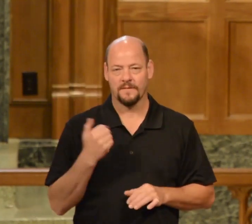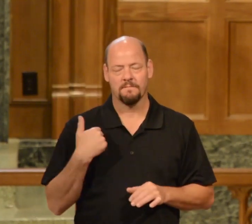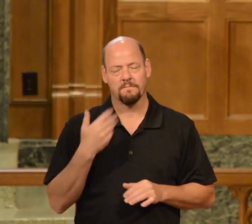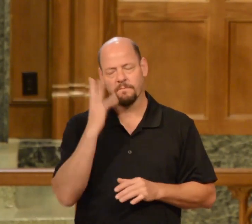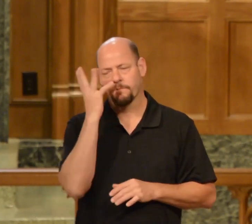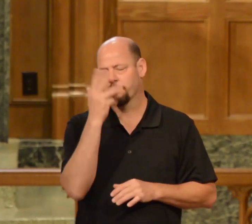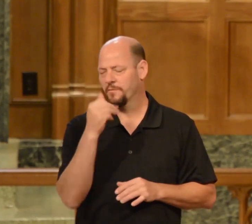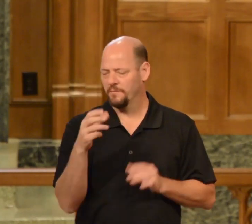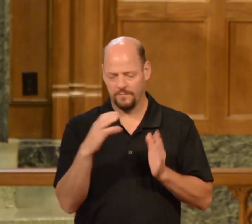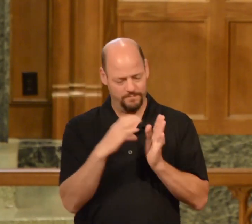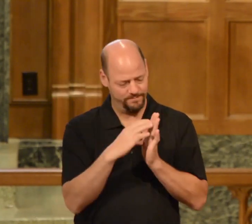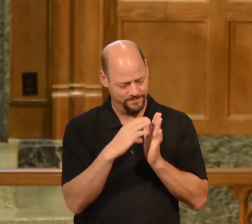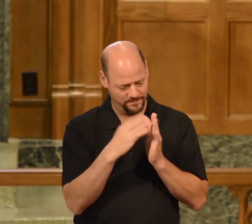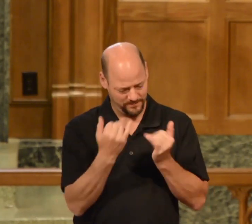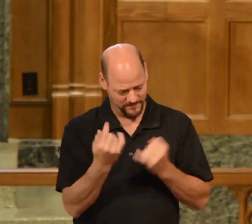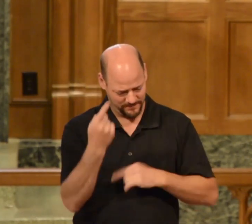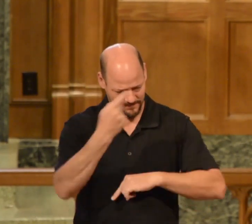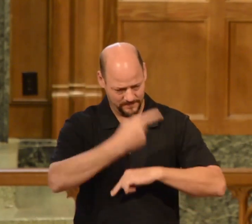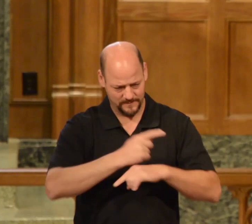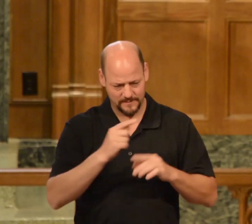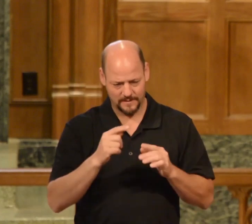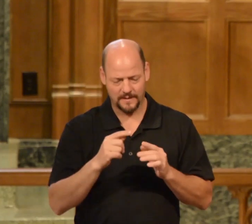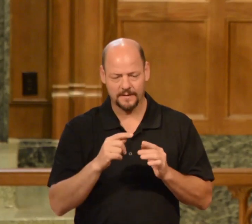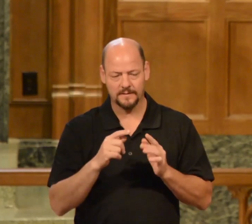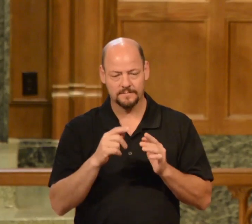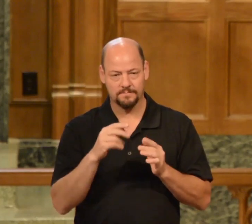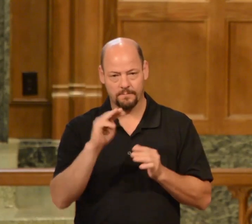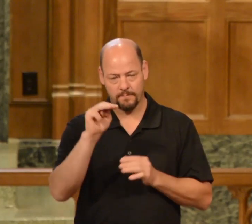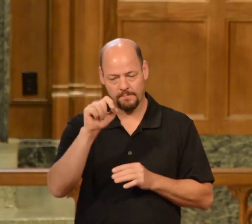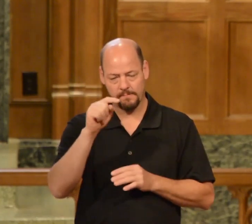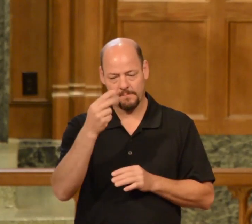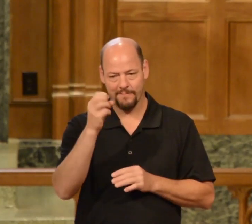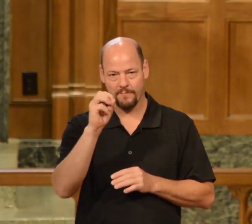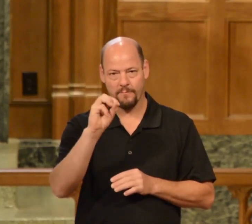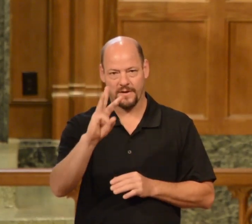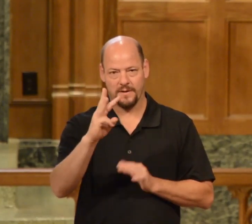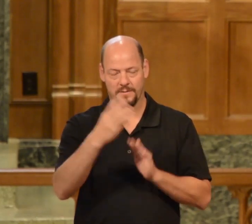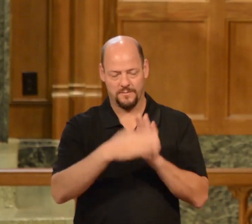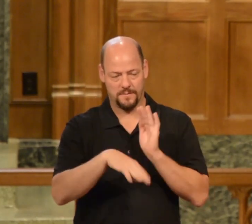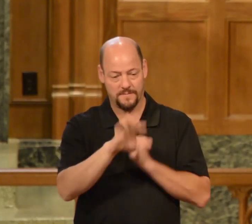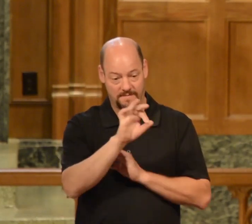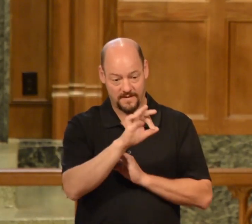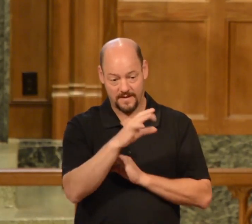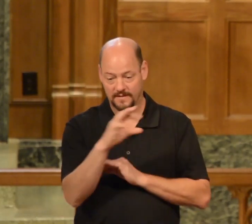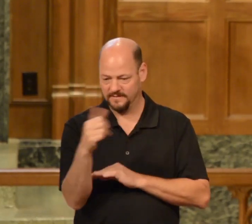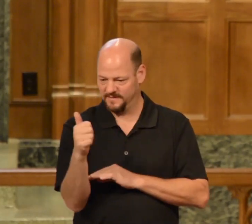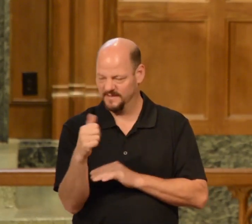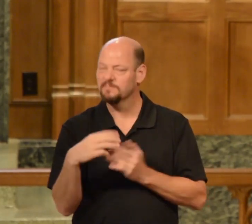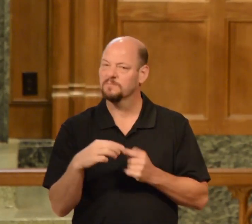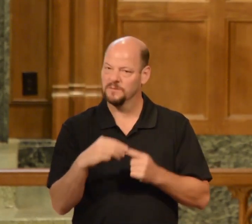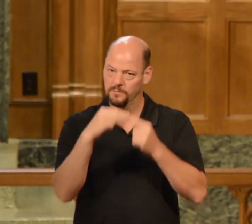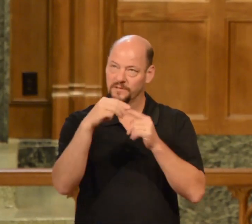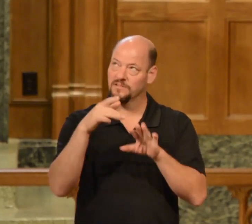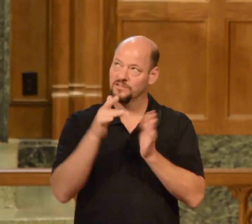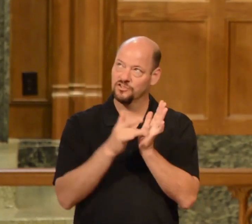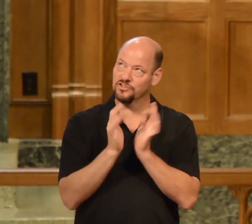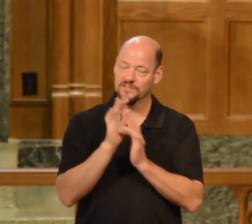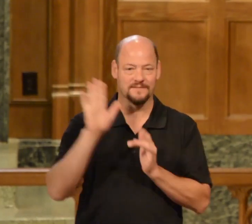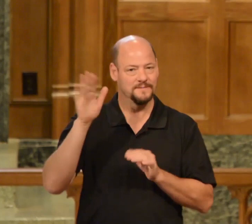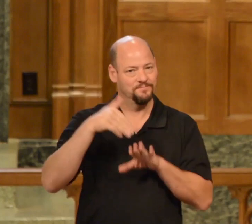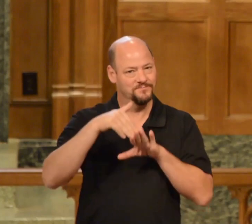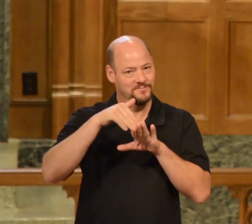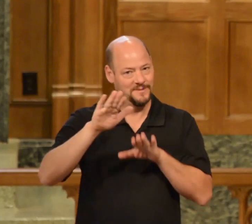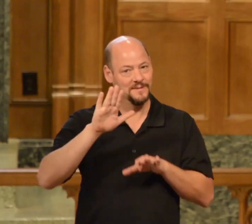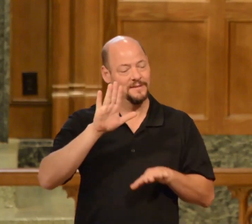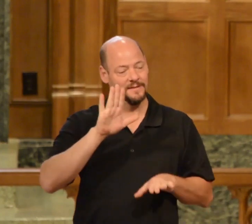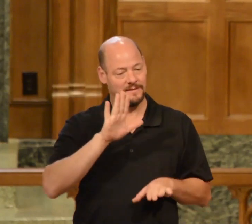Gospel according to St. Matthew chapter 9 and 10, and especially the sending that Jesus does of his